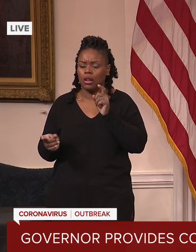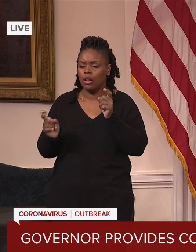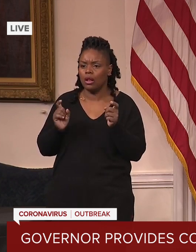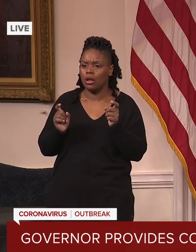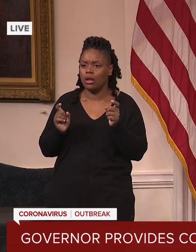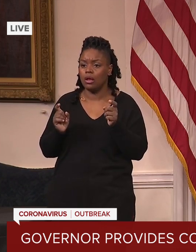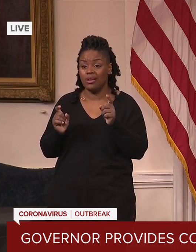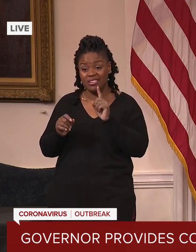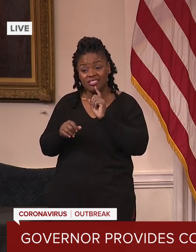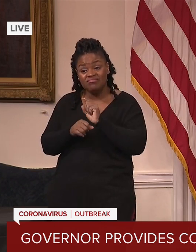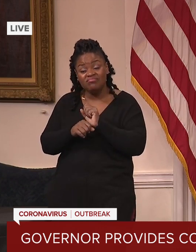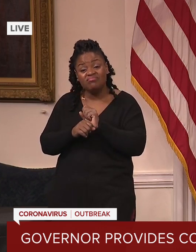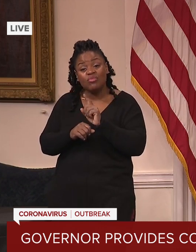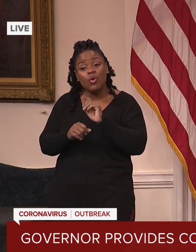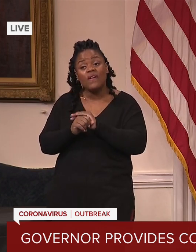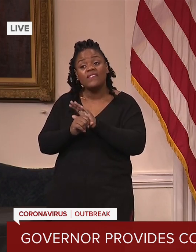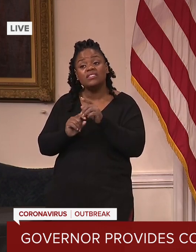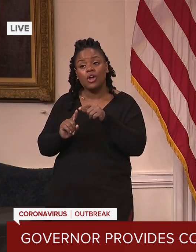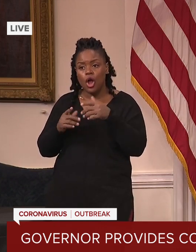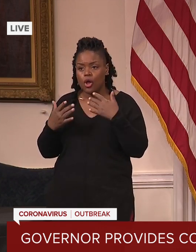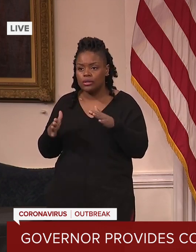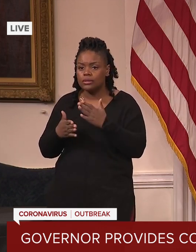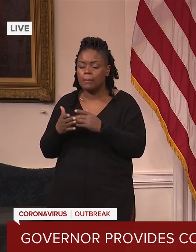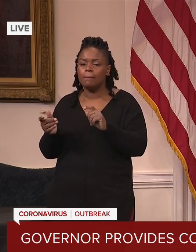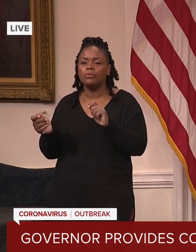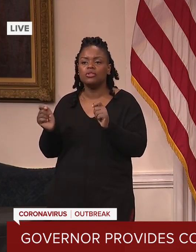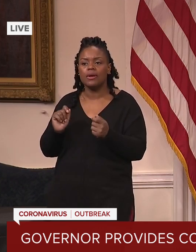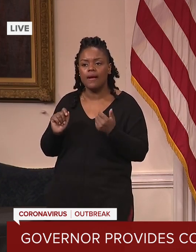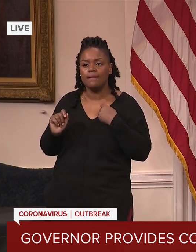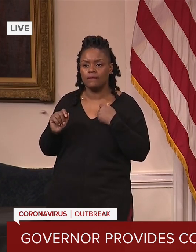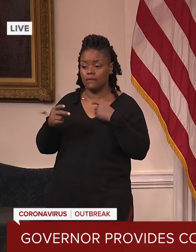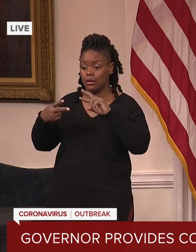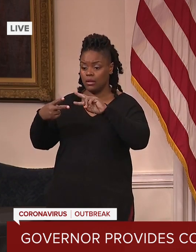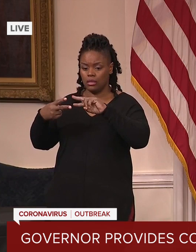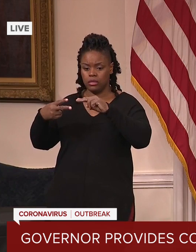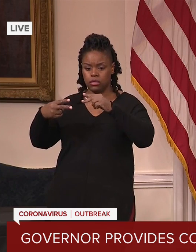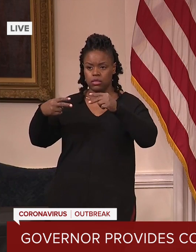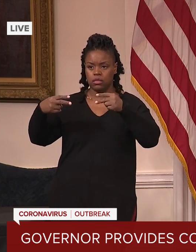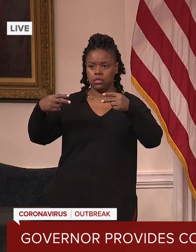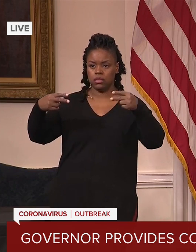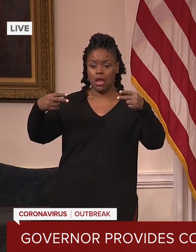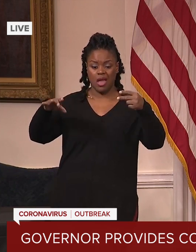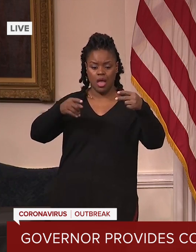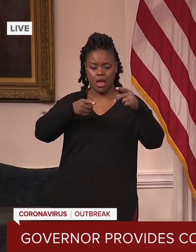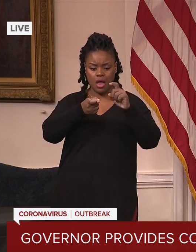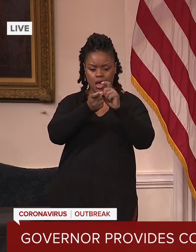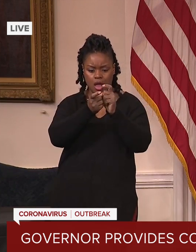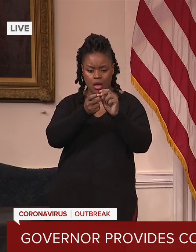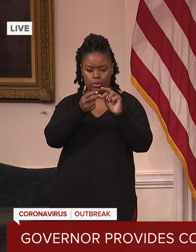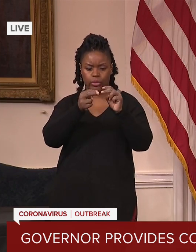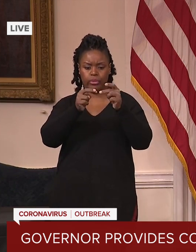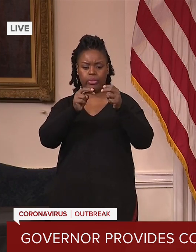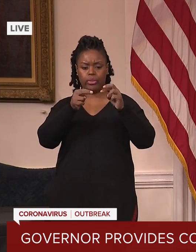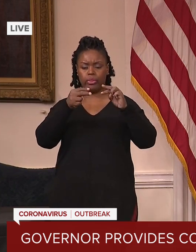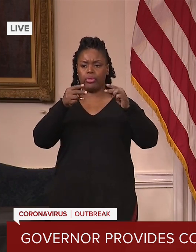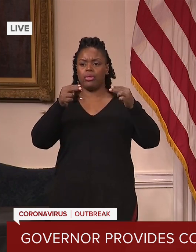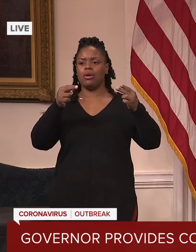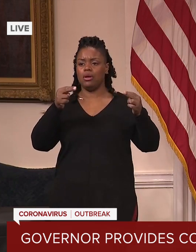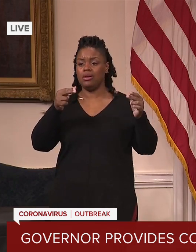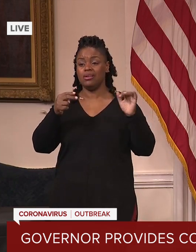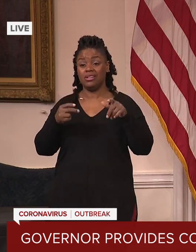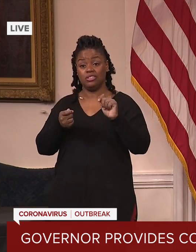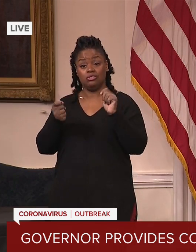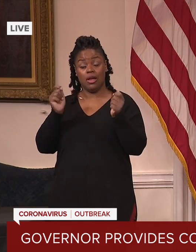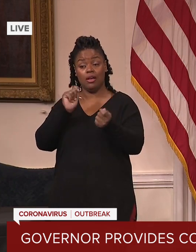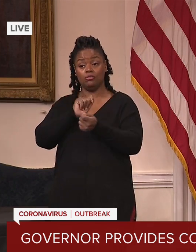even COVID has had some changes genetically over time, but those changes have not really impacted its ability